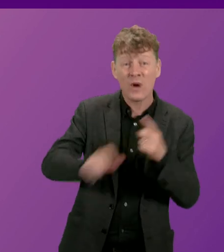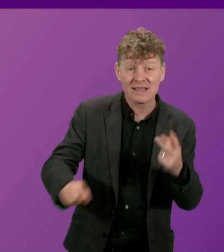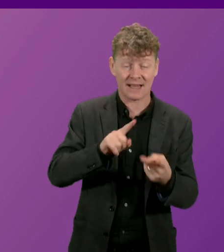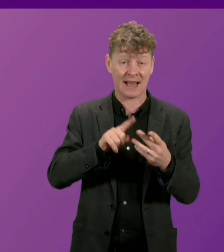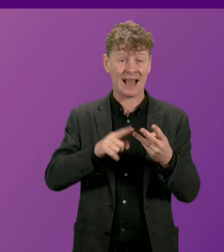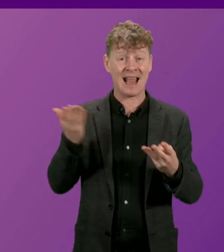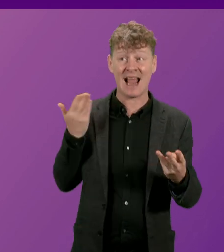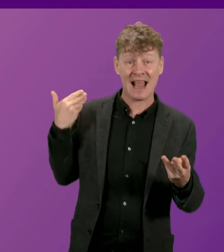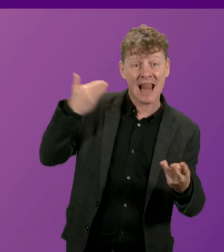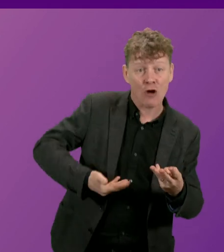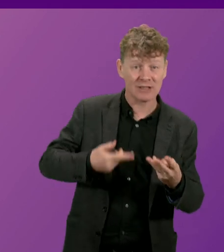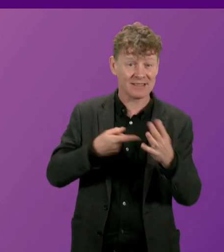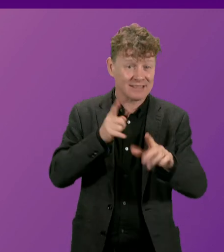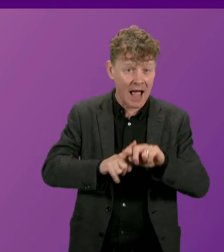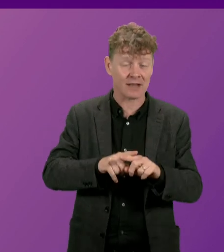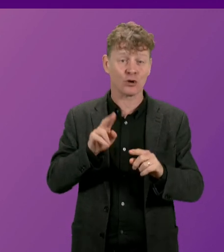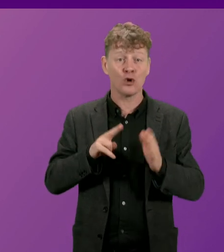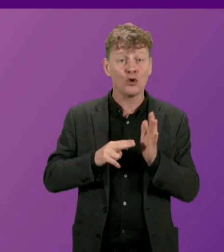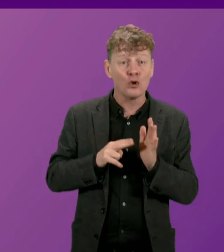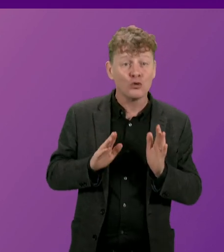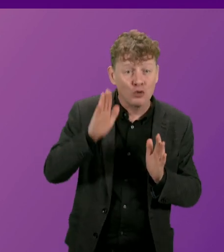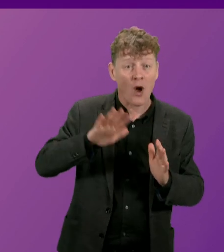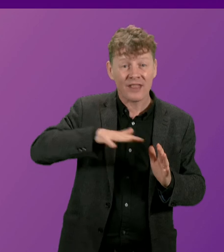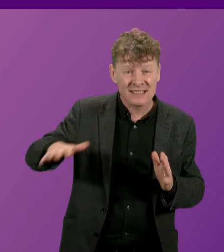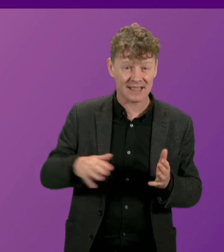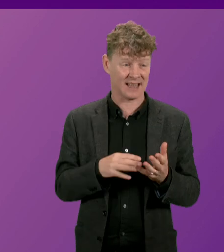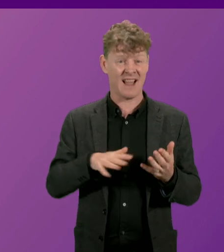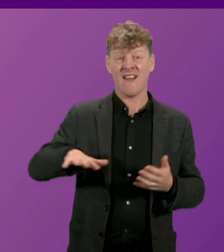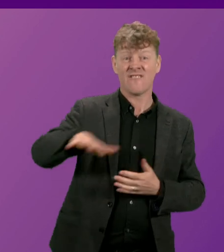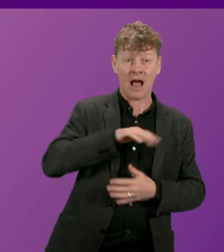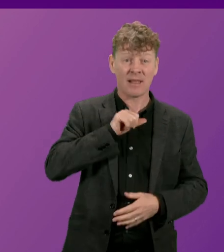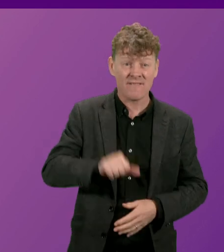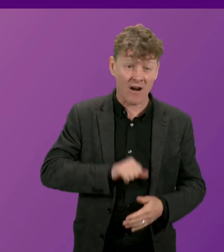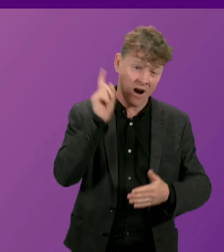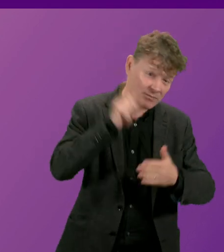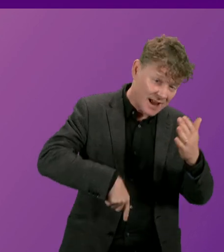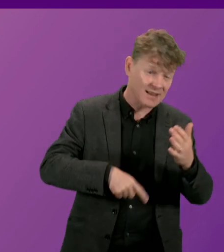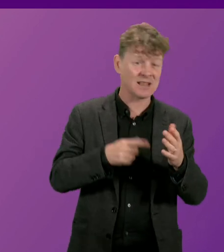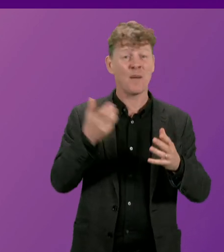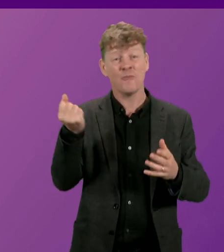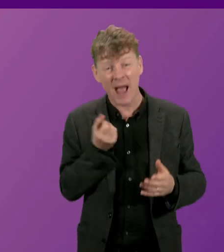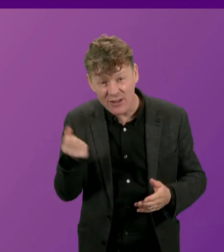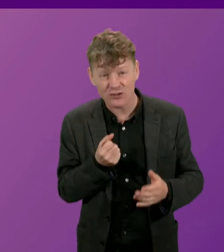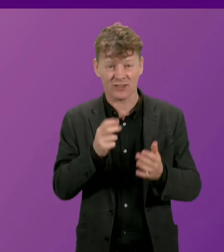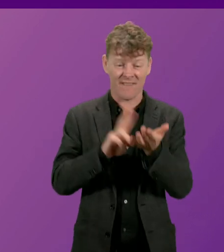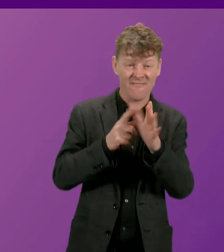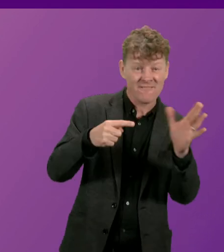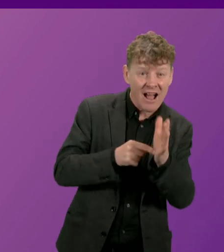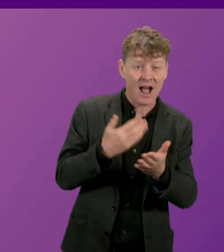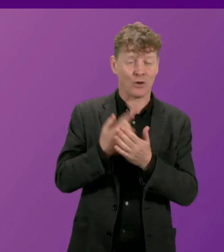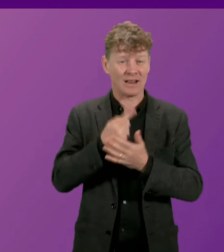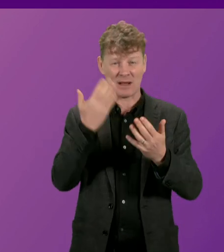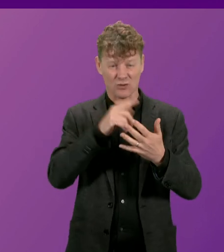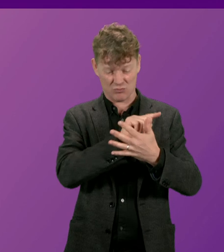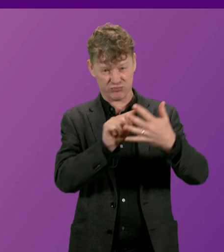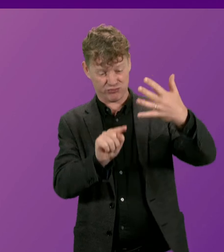North Sea taxes. They brought in a family farm tax, pension tax and VAT on independent schools. Labour has chosen